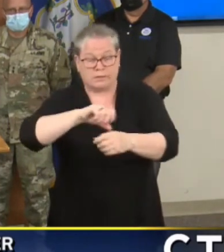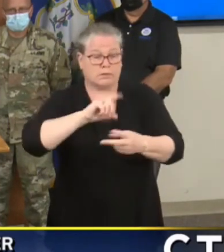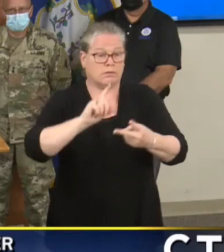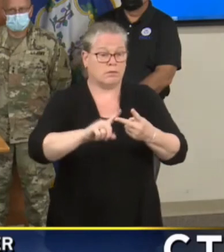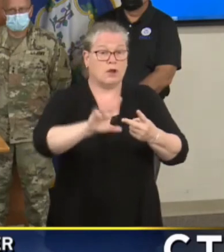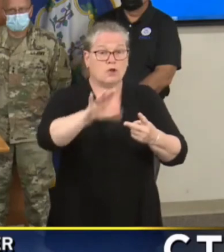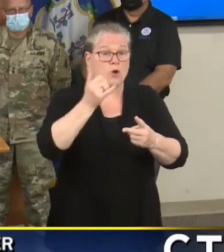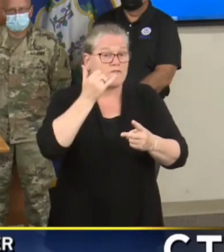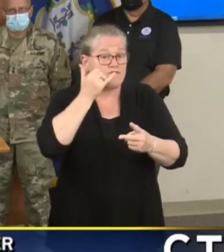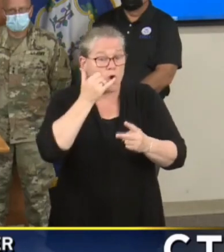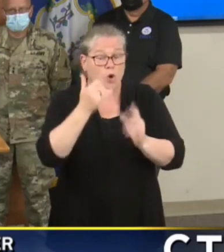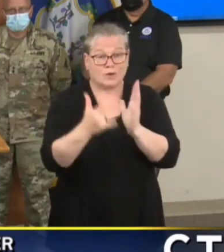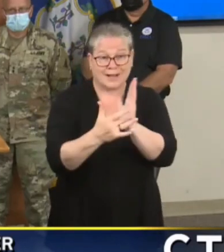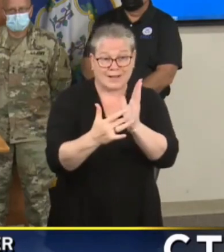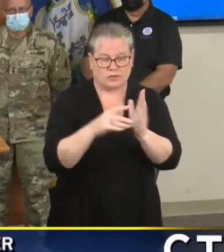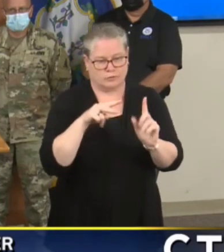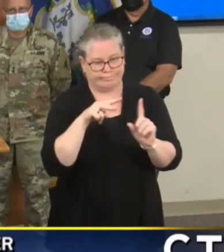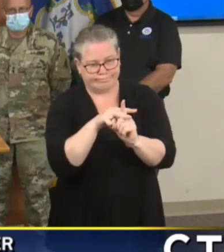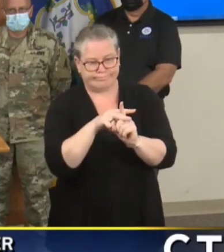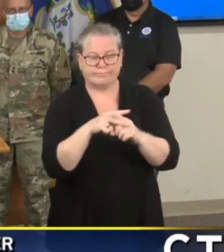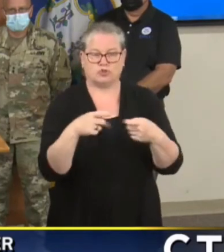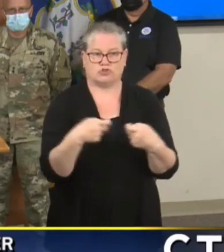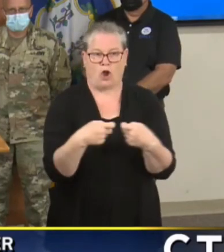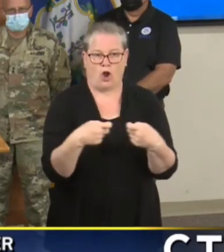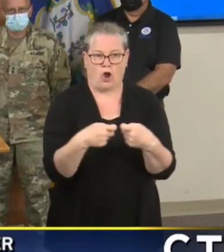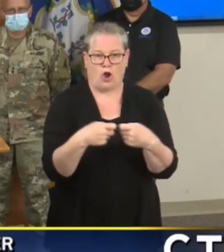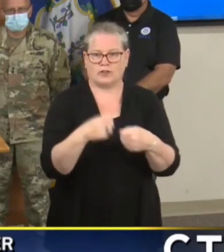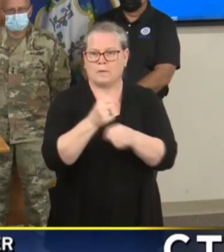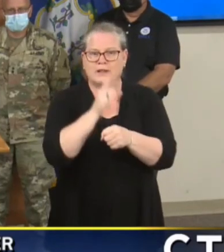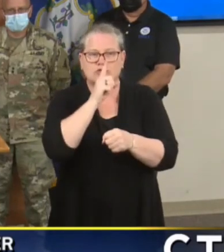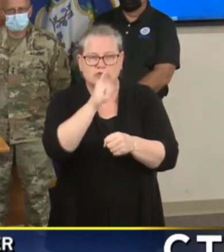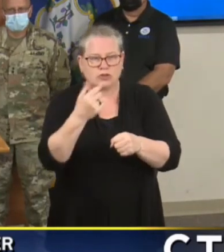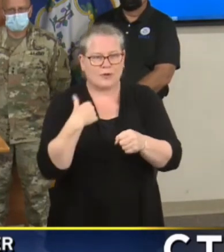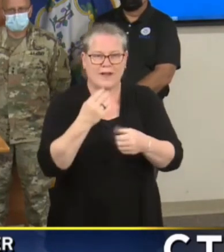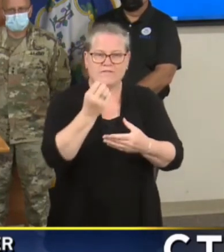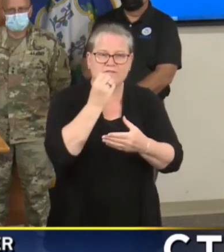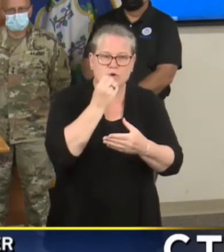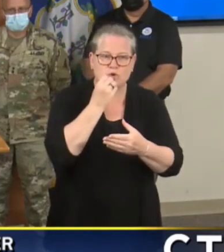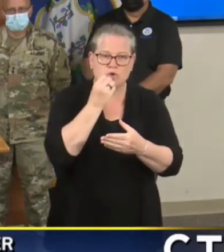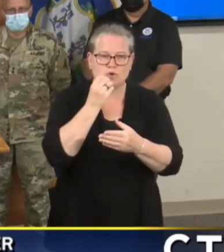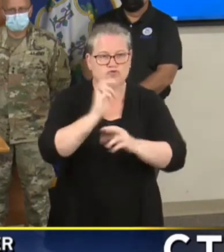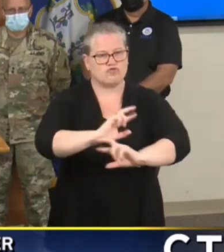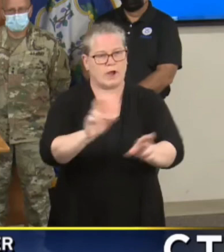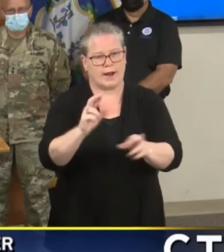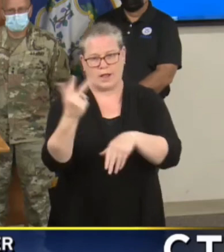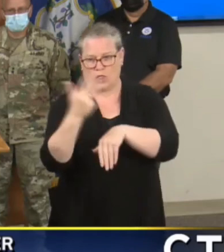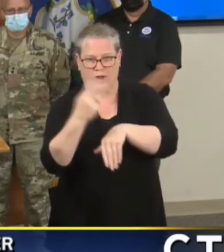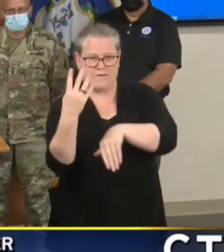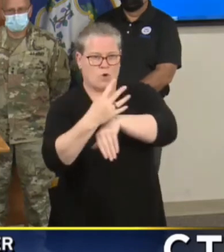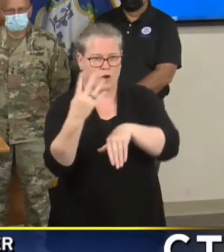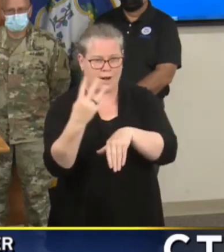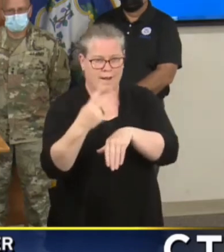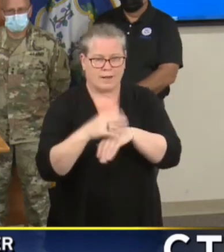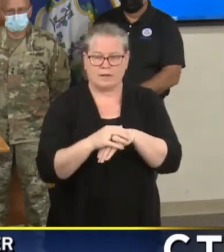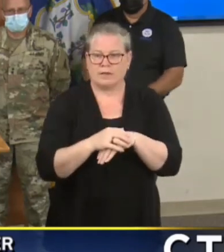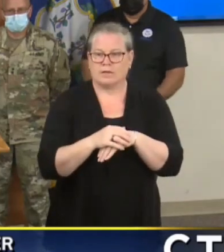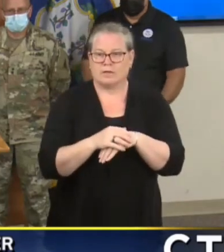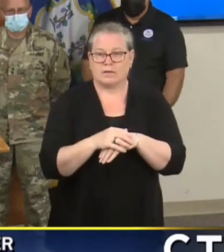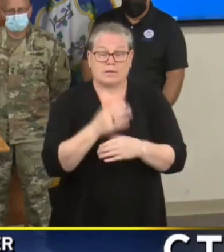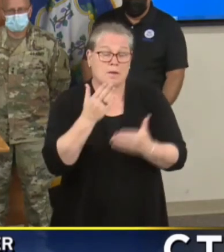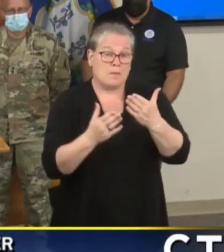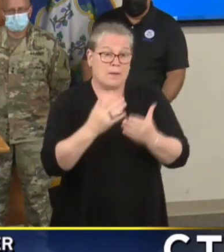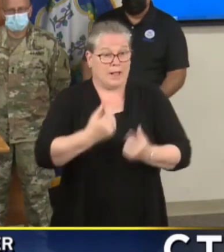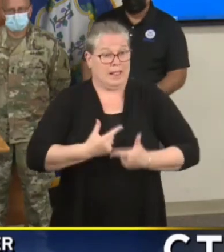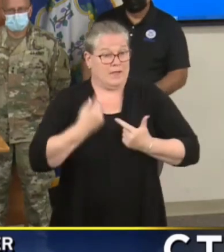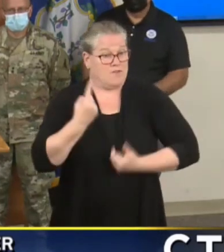Make sure you have a three four five days worth of food stored. Make sure you have the phone number of some people that maybe you're living